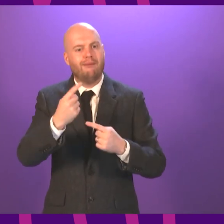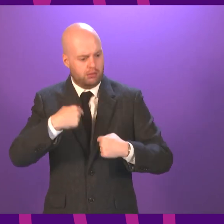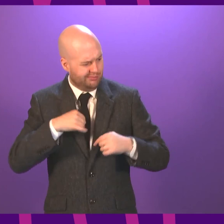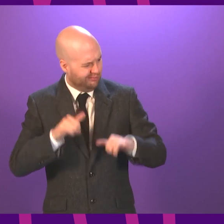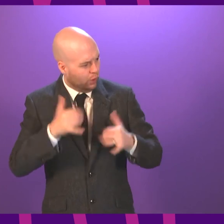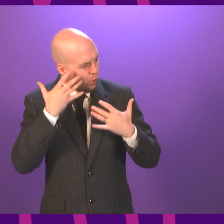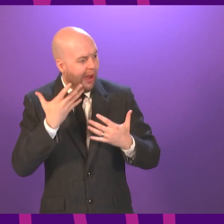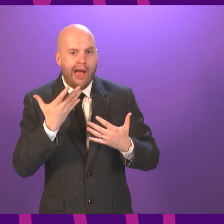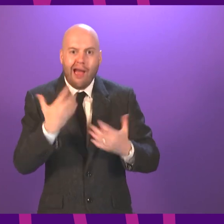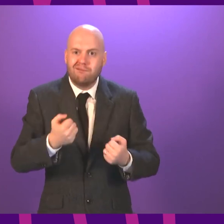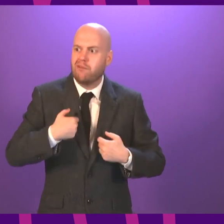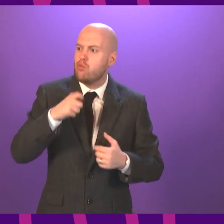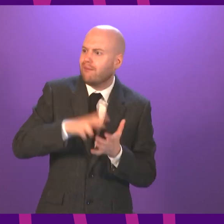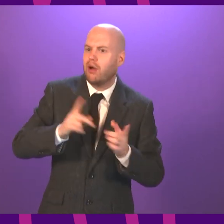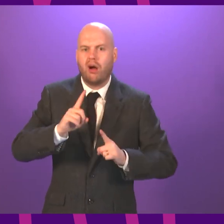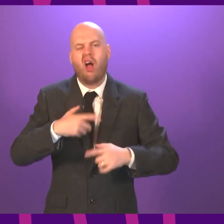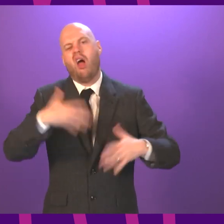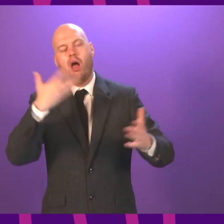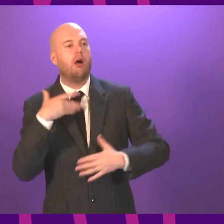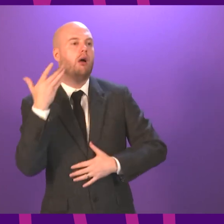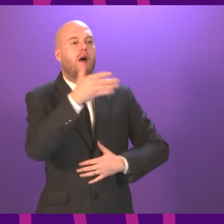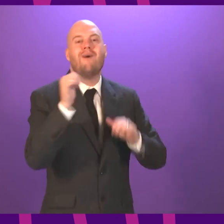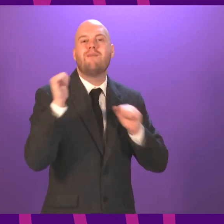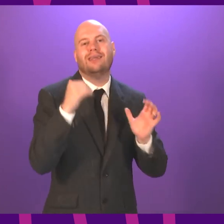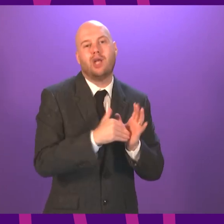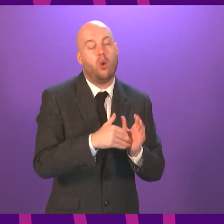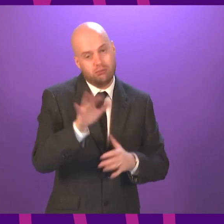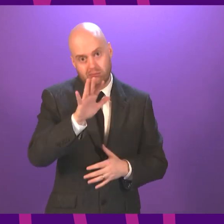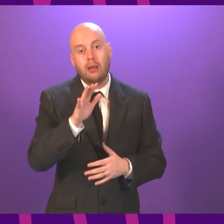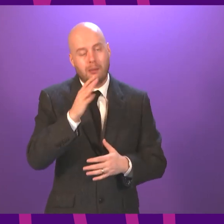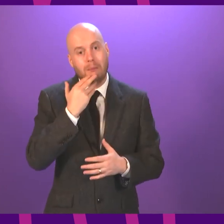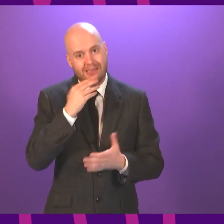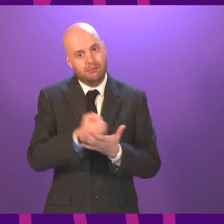at particular events. And Jackie Dunbar to be followed by Liam Kerr.